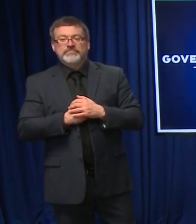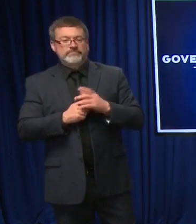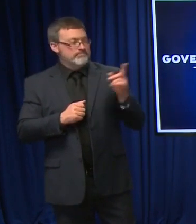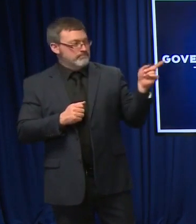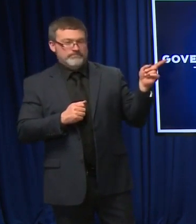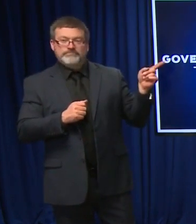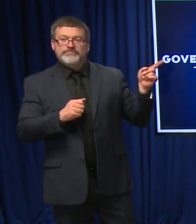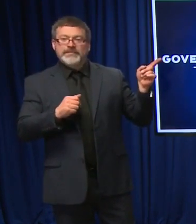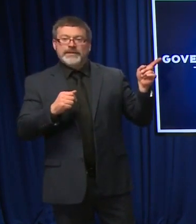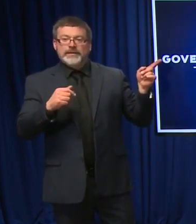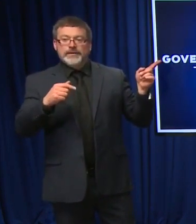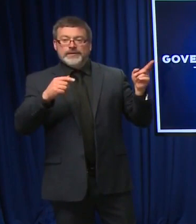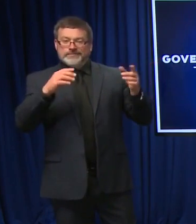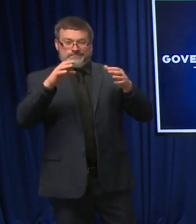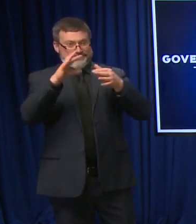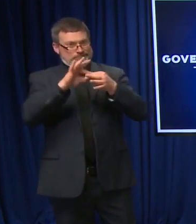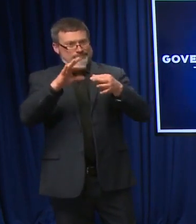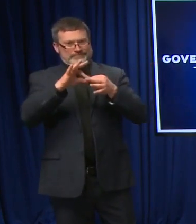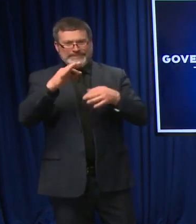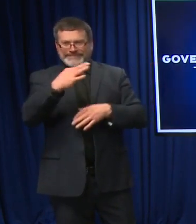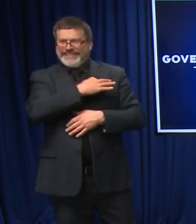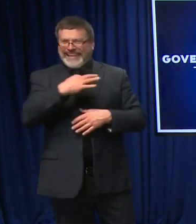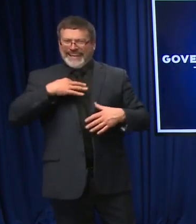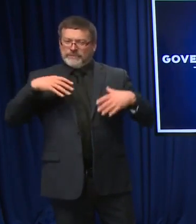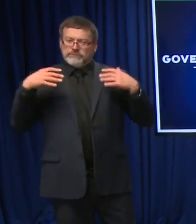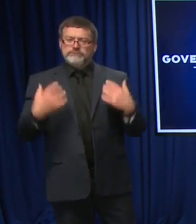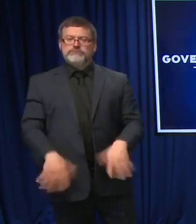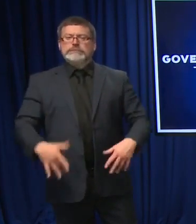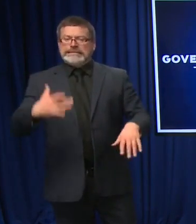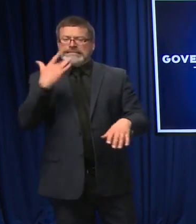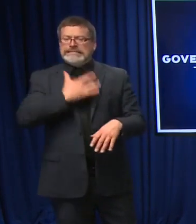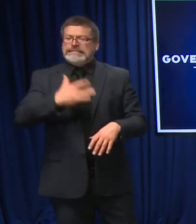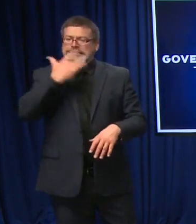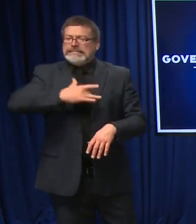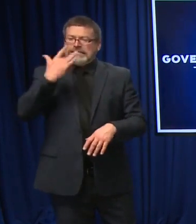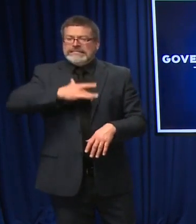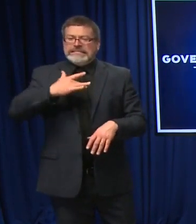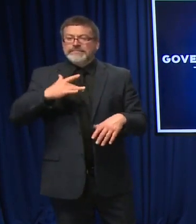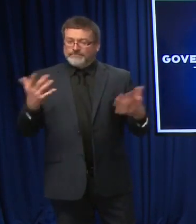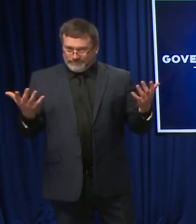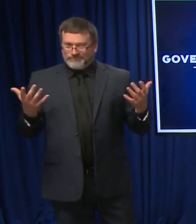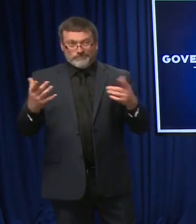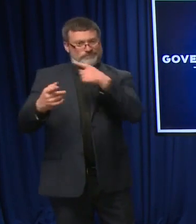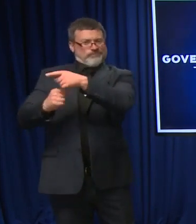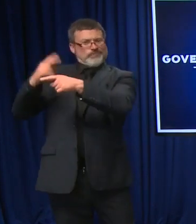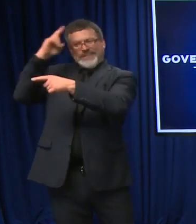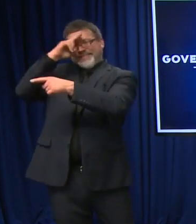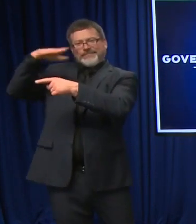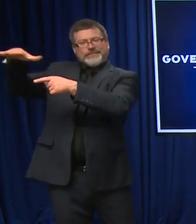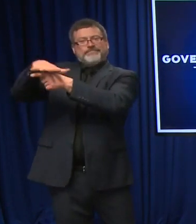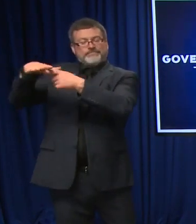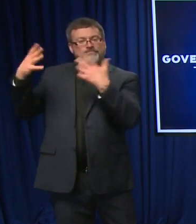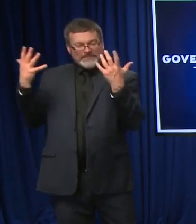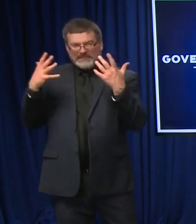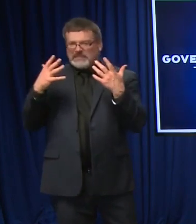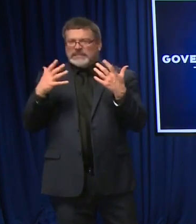shortages are really front of mind when we look at the hospital crisis and that calling the National Guard is an option. I'm wondering